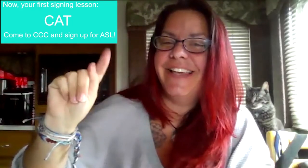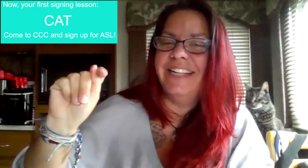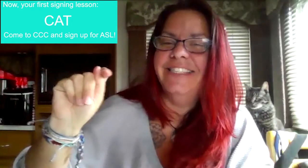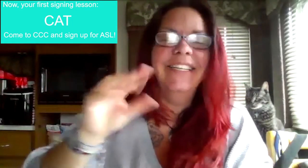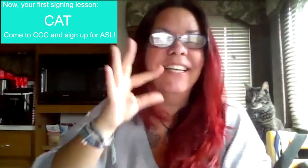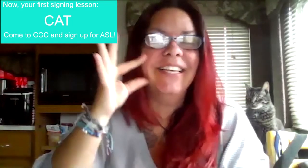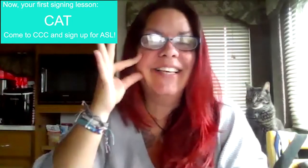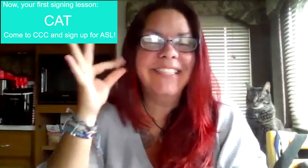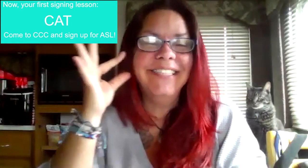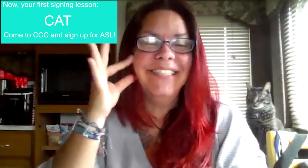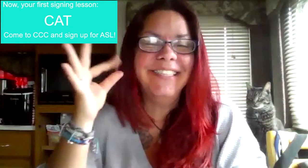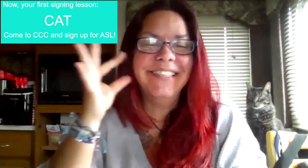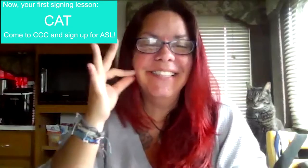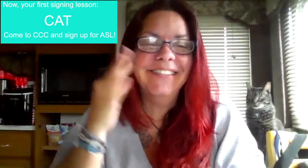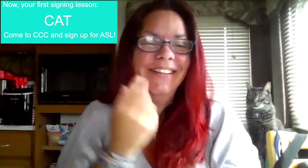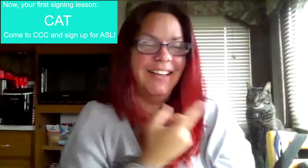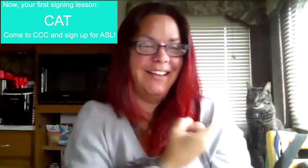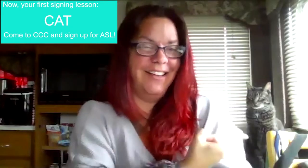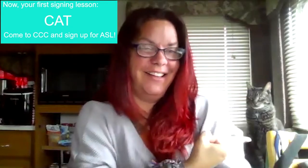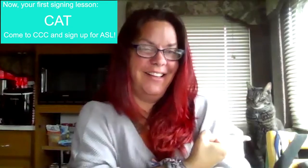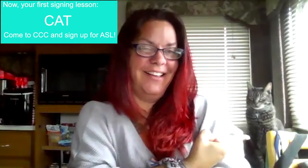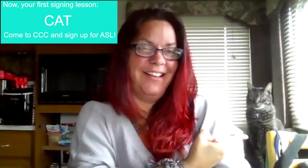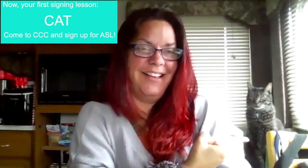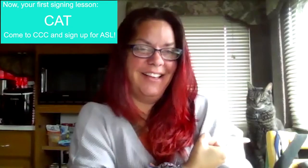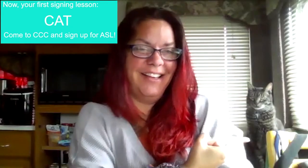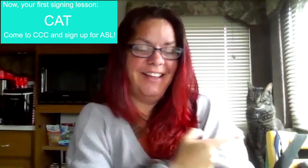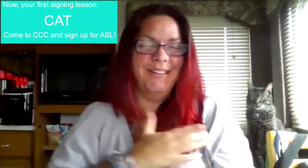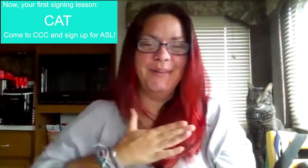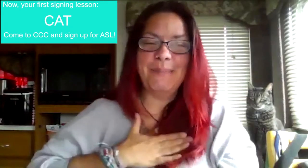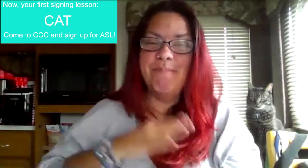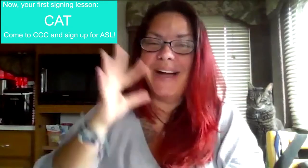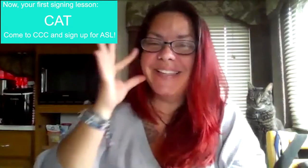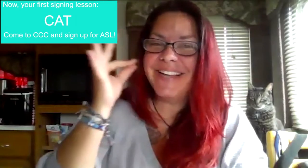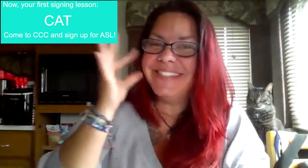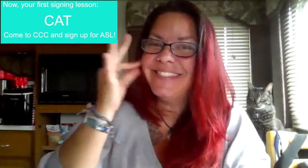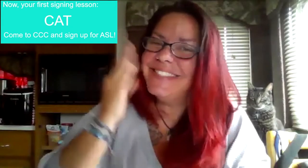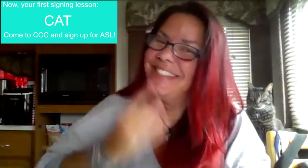going to you